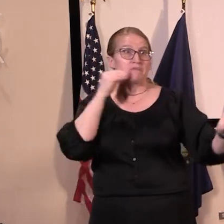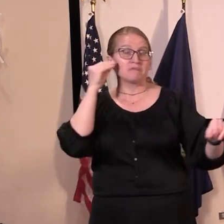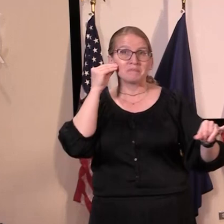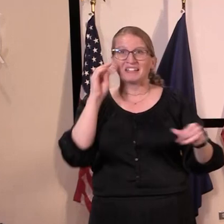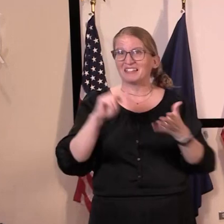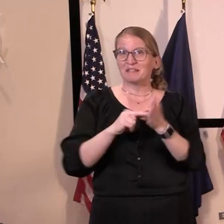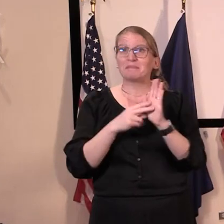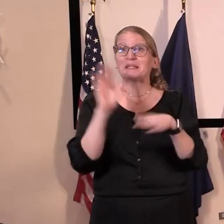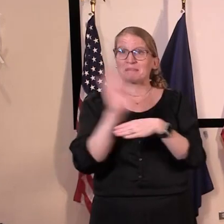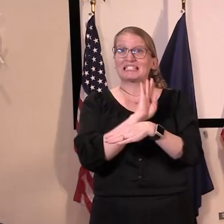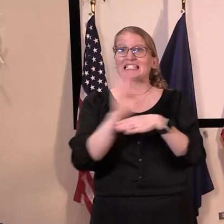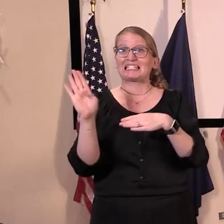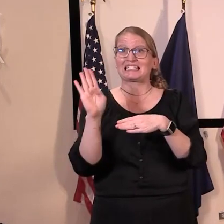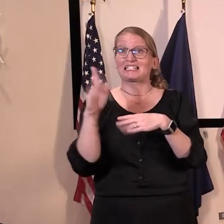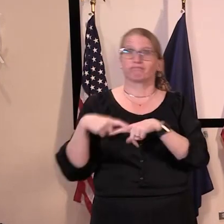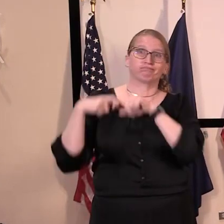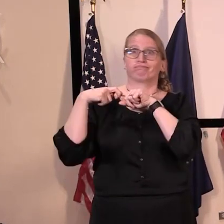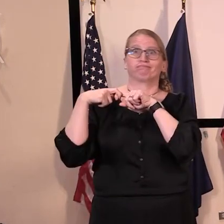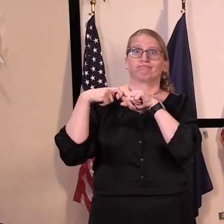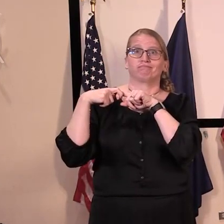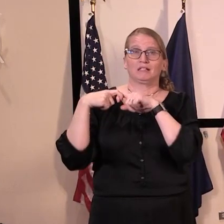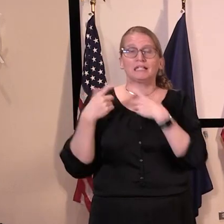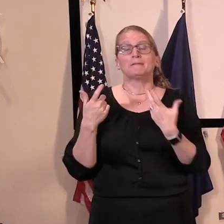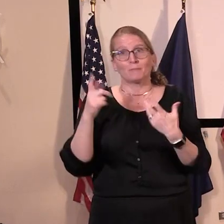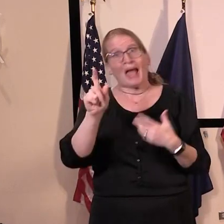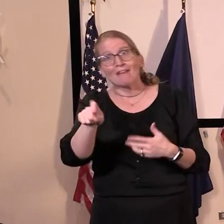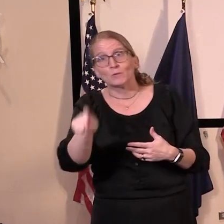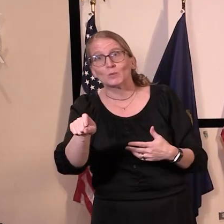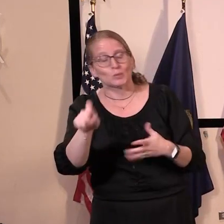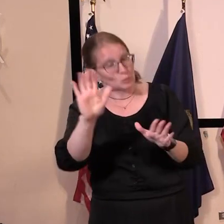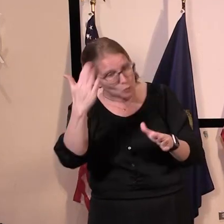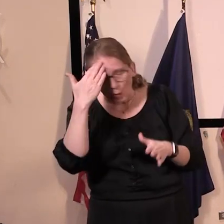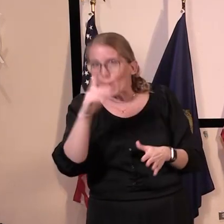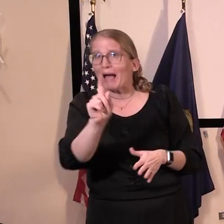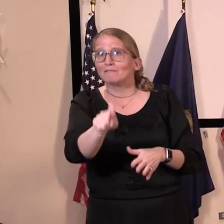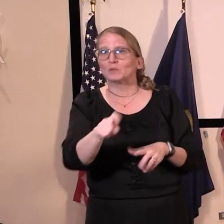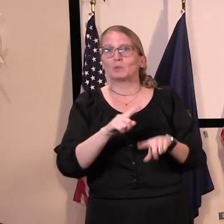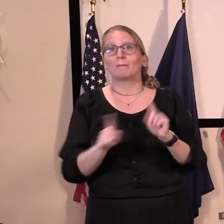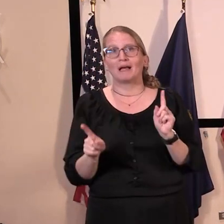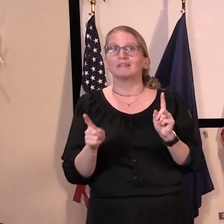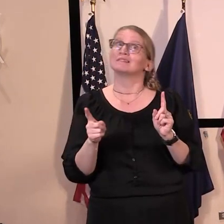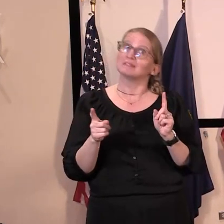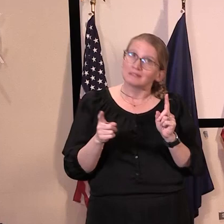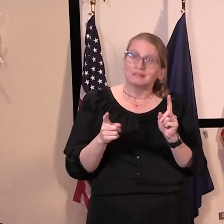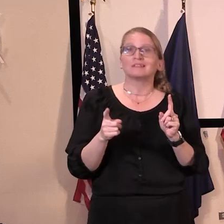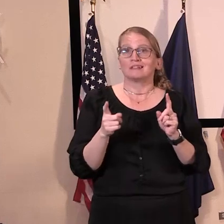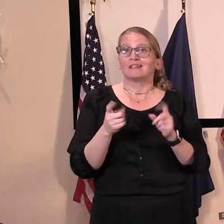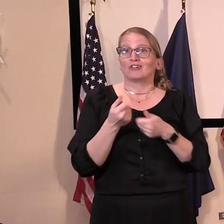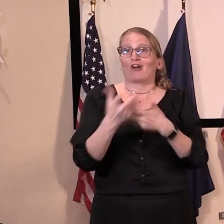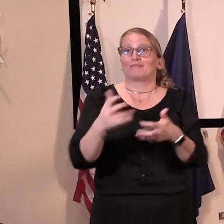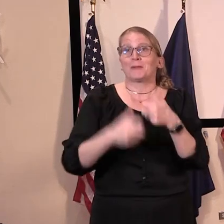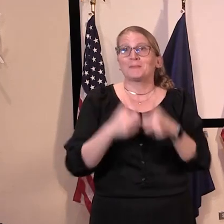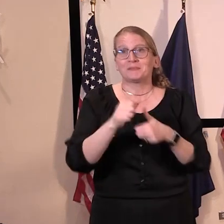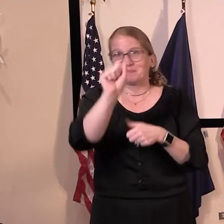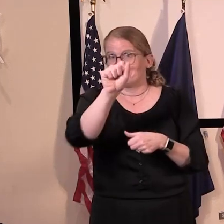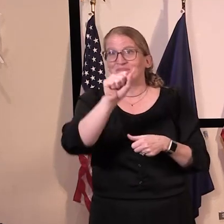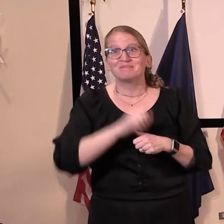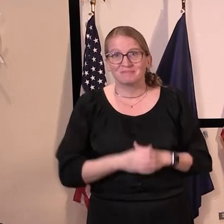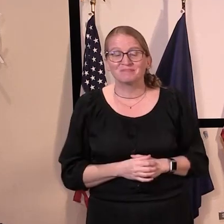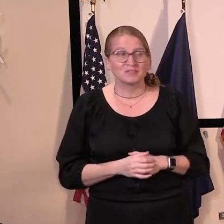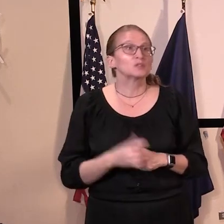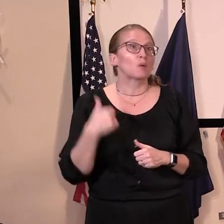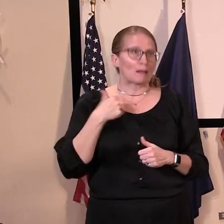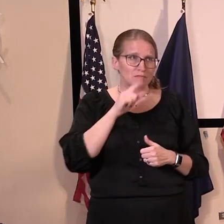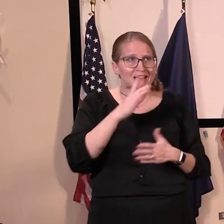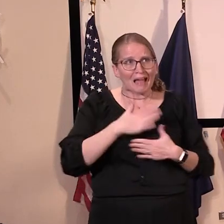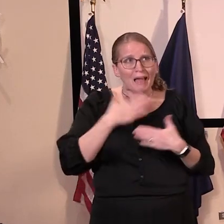And we know we have to do it, but it's not without consequence. So I'm very pleased in Washington that there's been